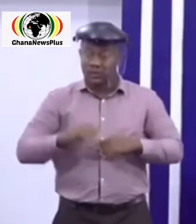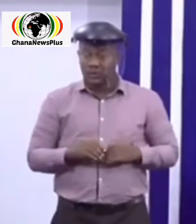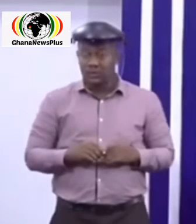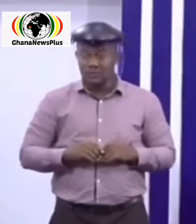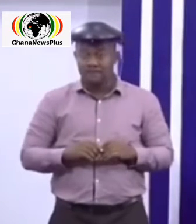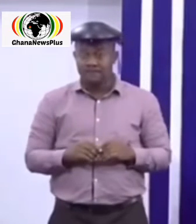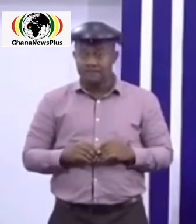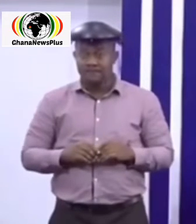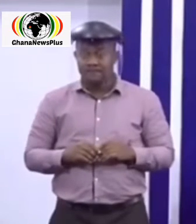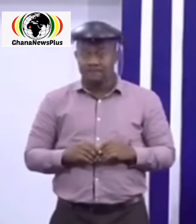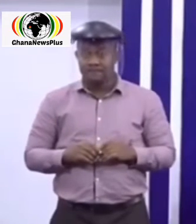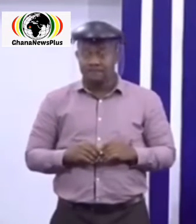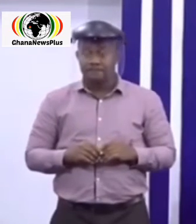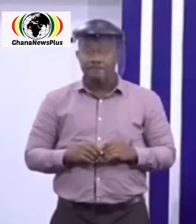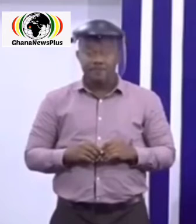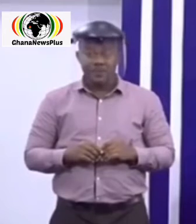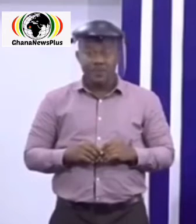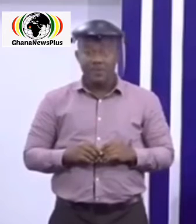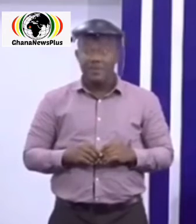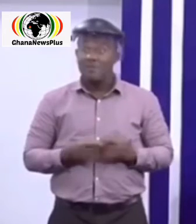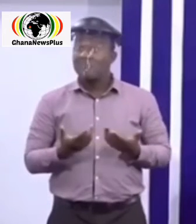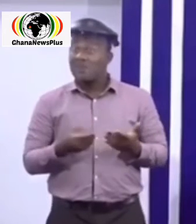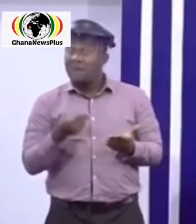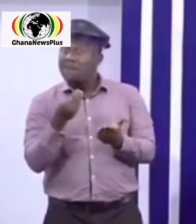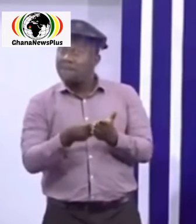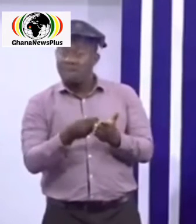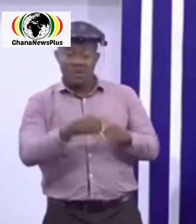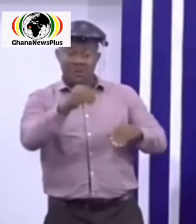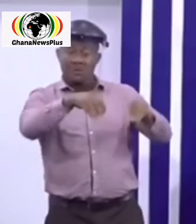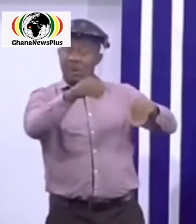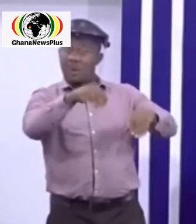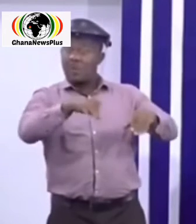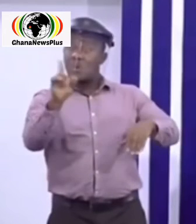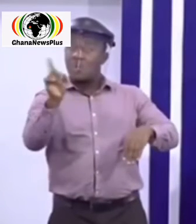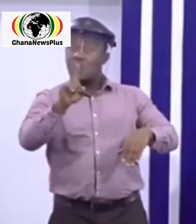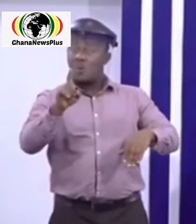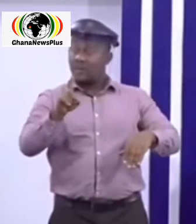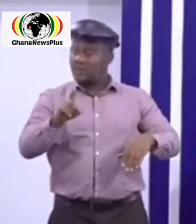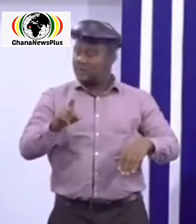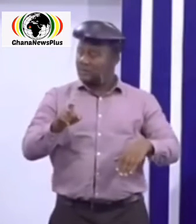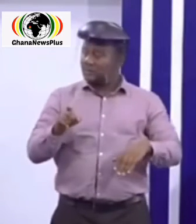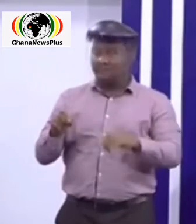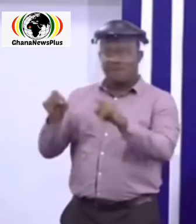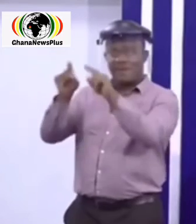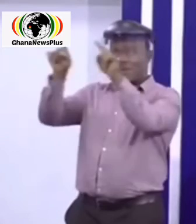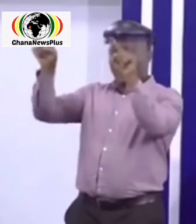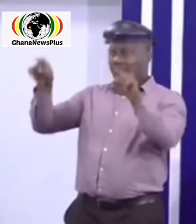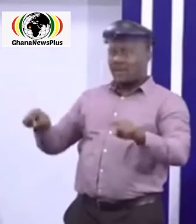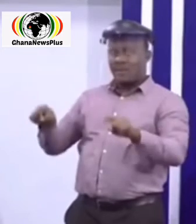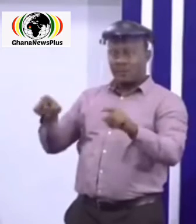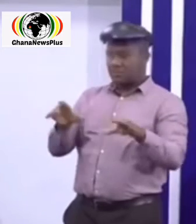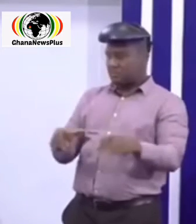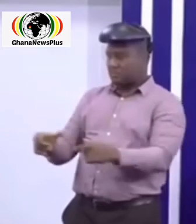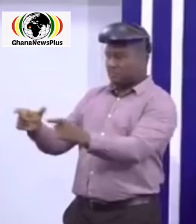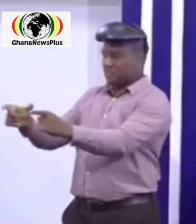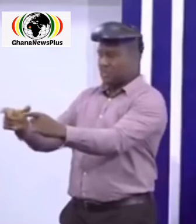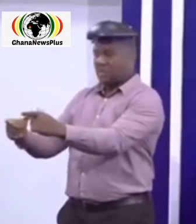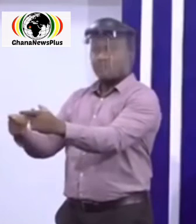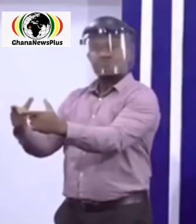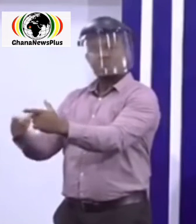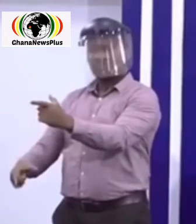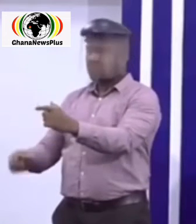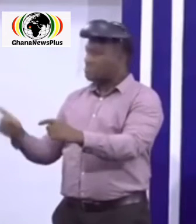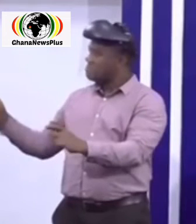place offering bowls at the entrance and exit points for members to give offerings and tithes